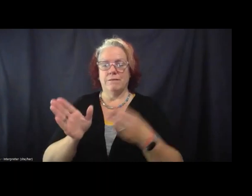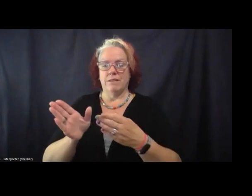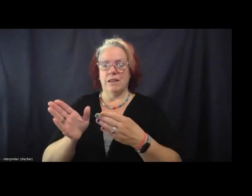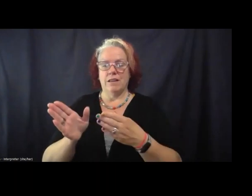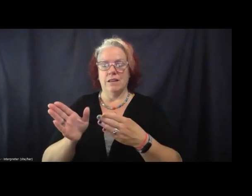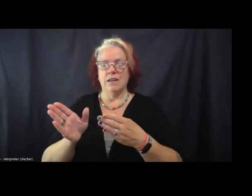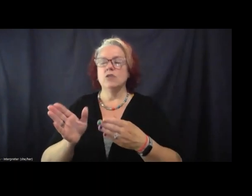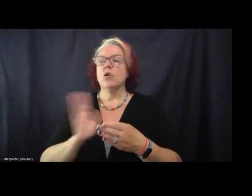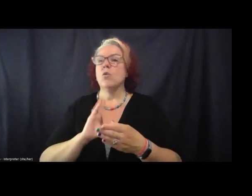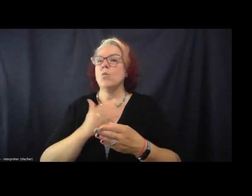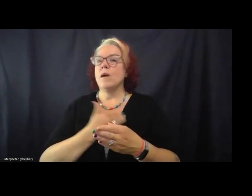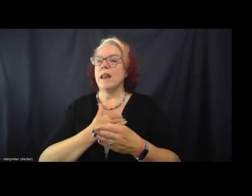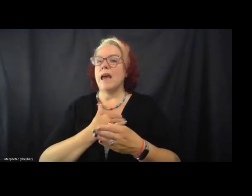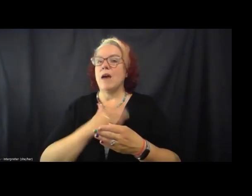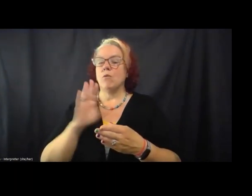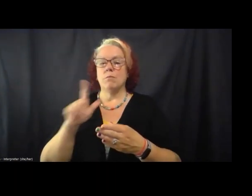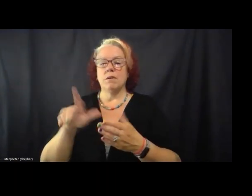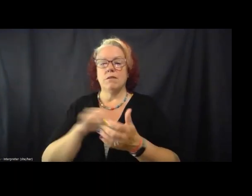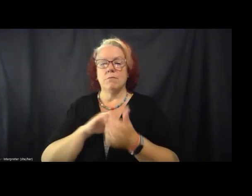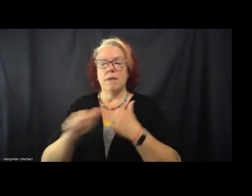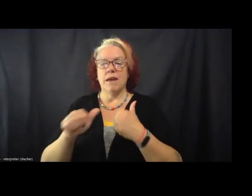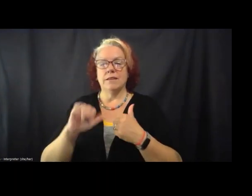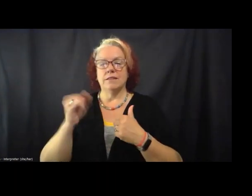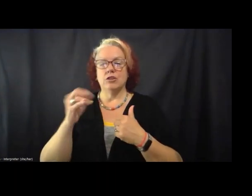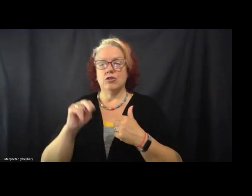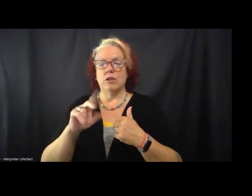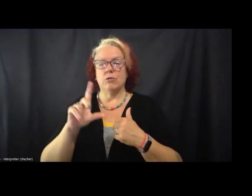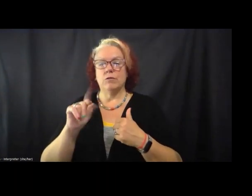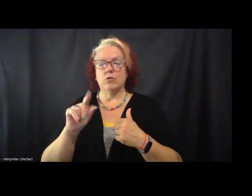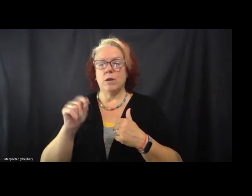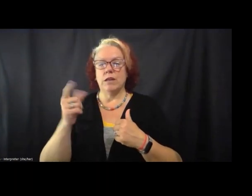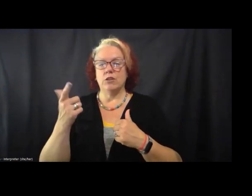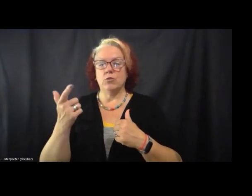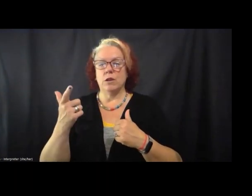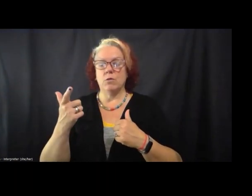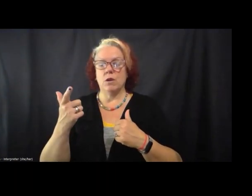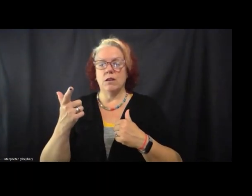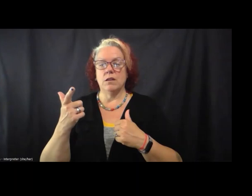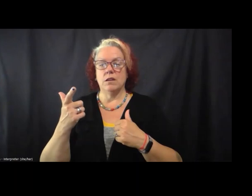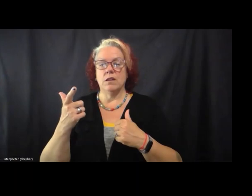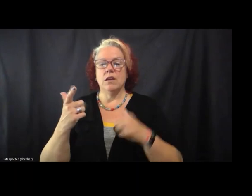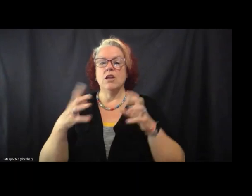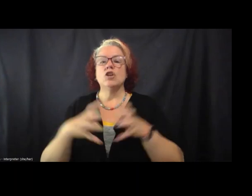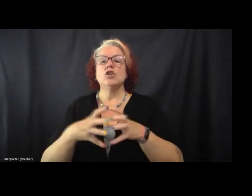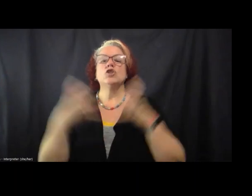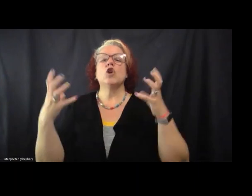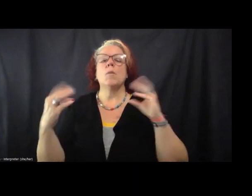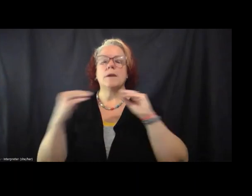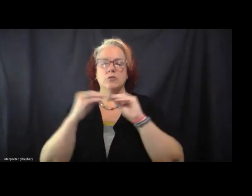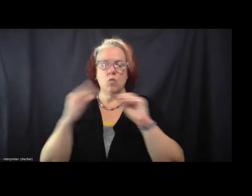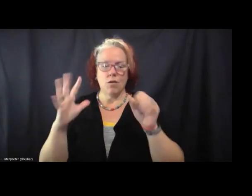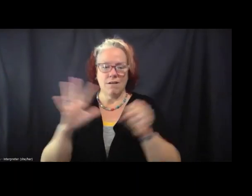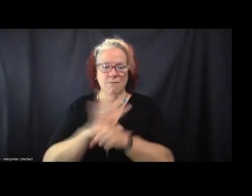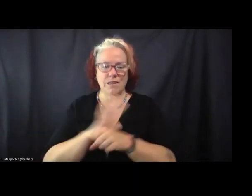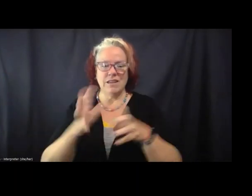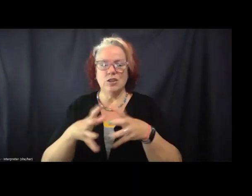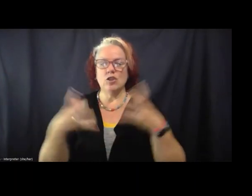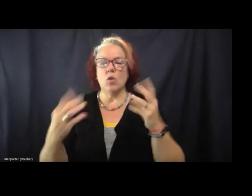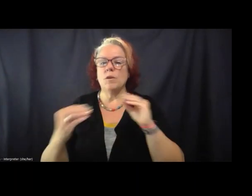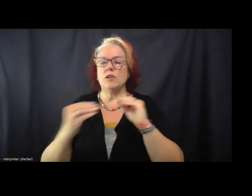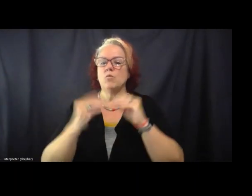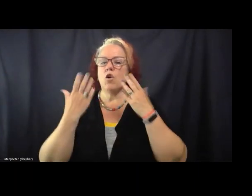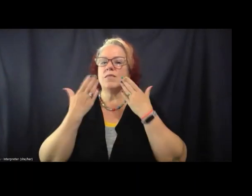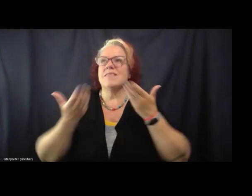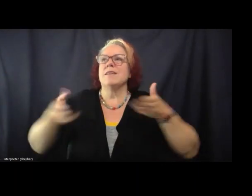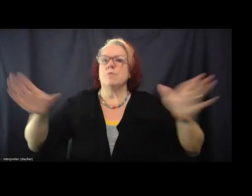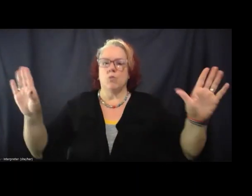bill passed in January of 2021, it was so much more complete and so much more liberatory than I